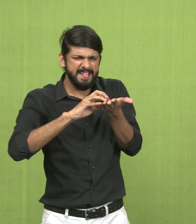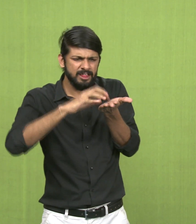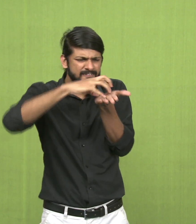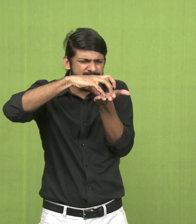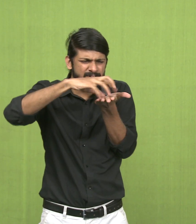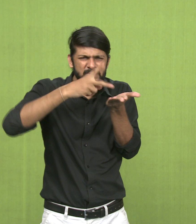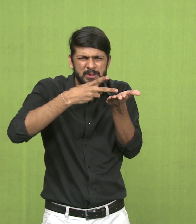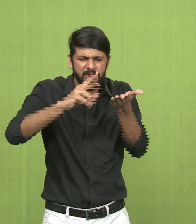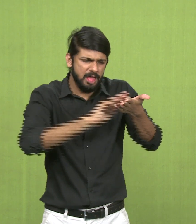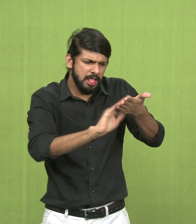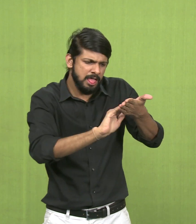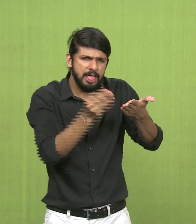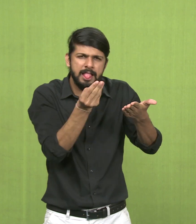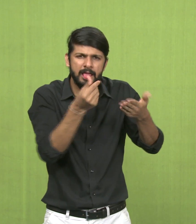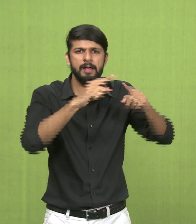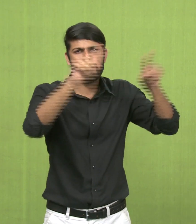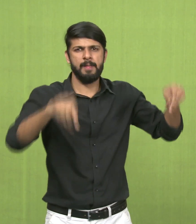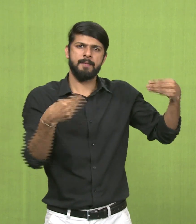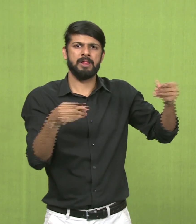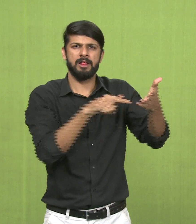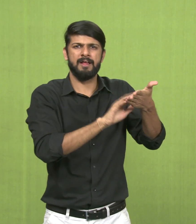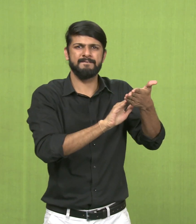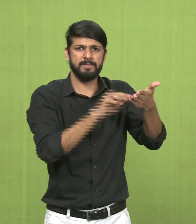It can be rough or it can be smooth